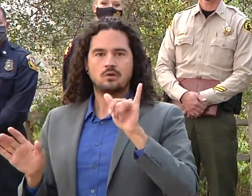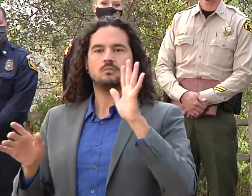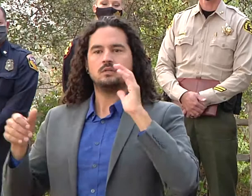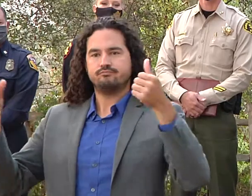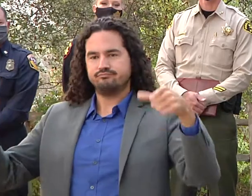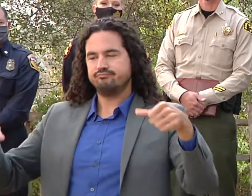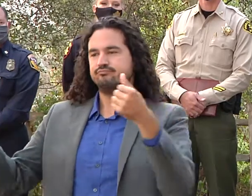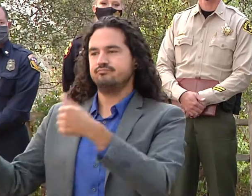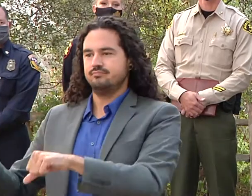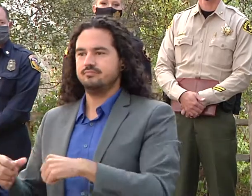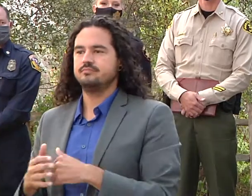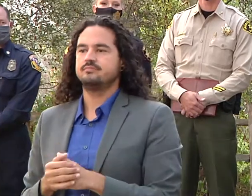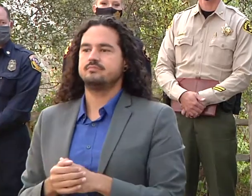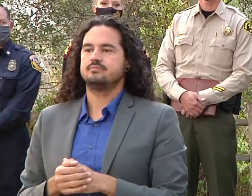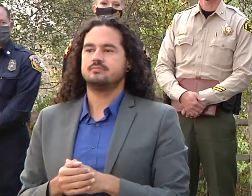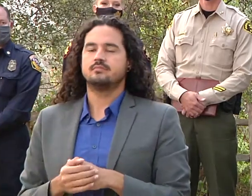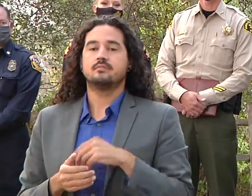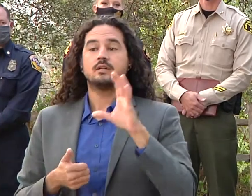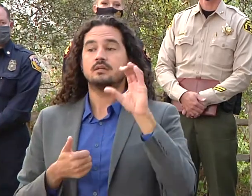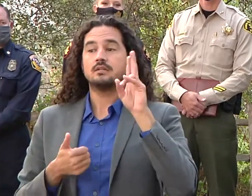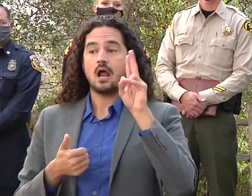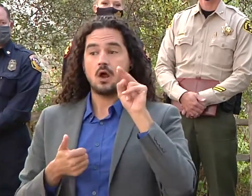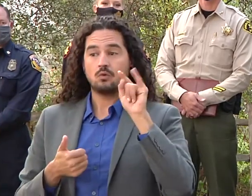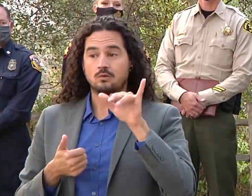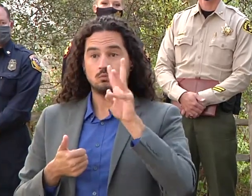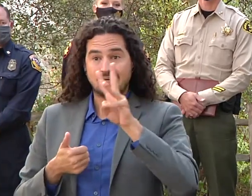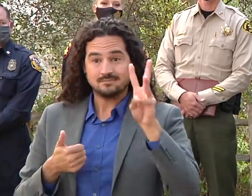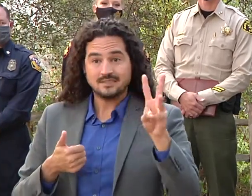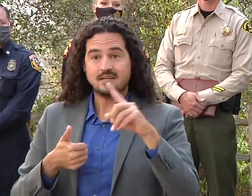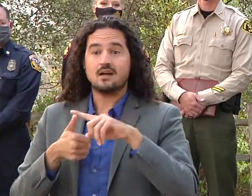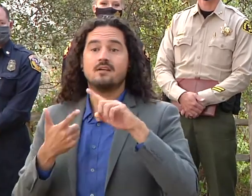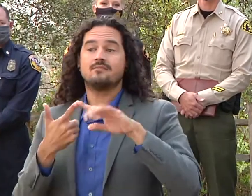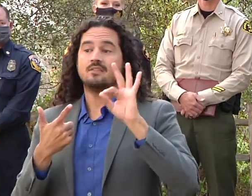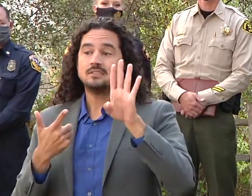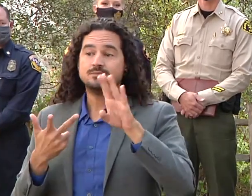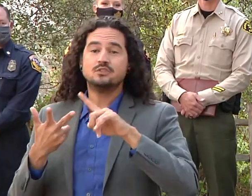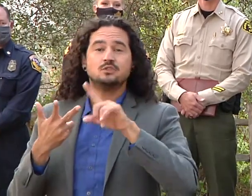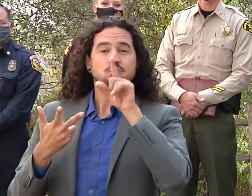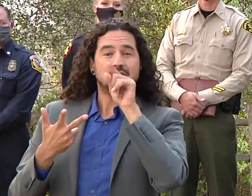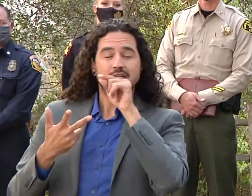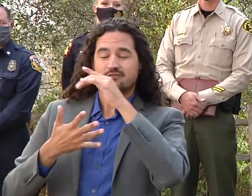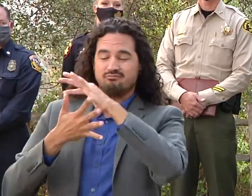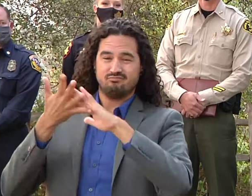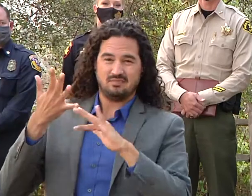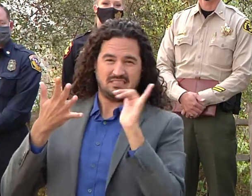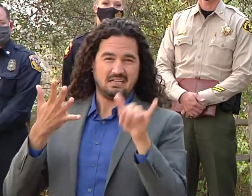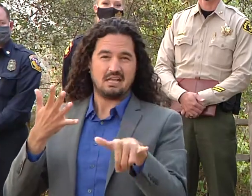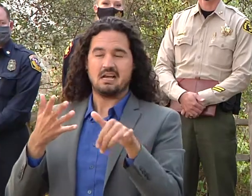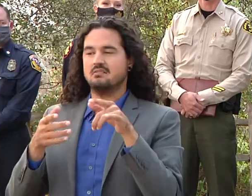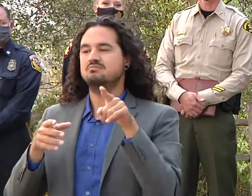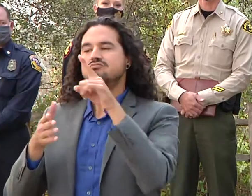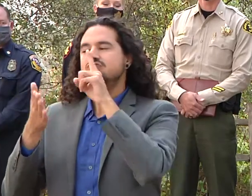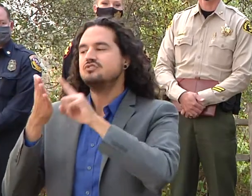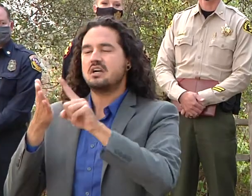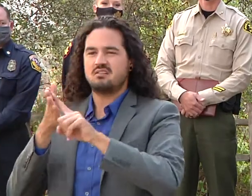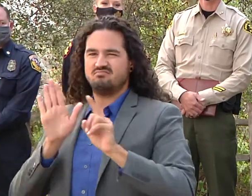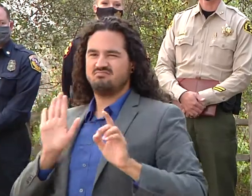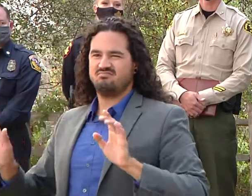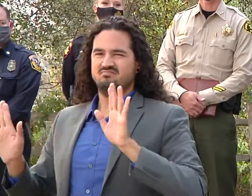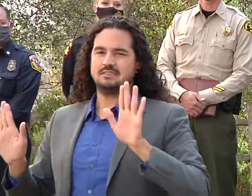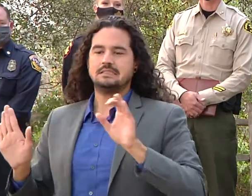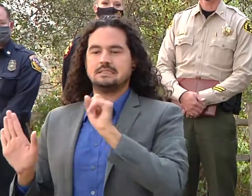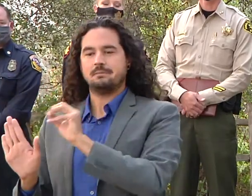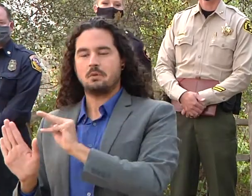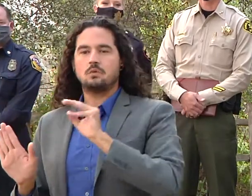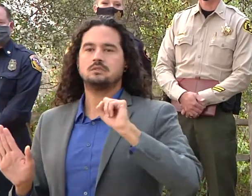as this kind of transitions to a recovery phase we get that a little bit of of separation of different responsibilities and just